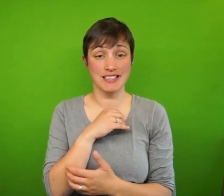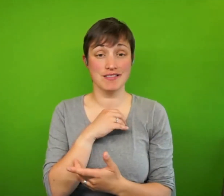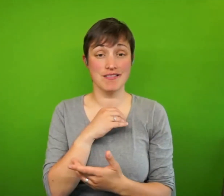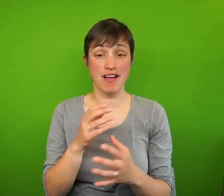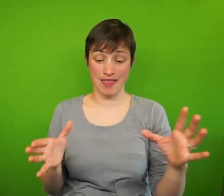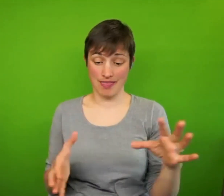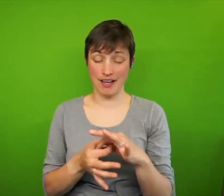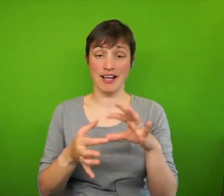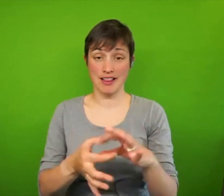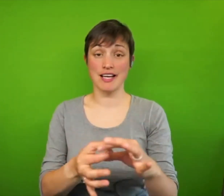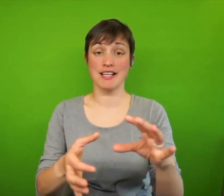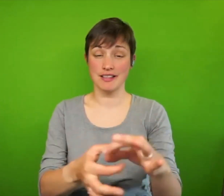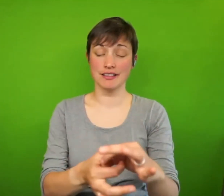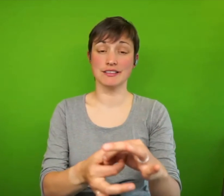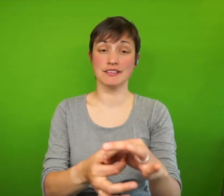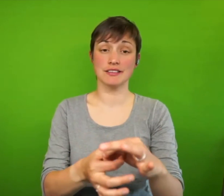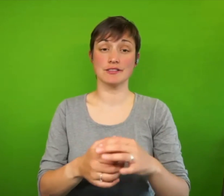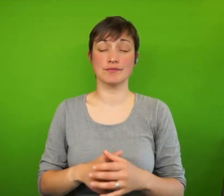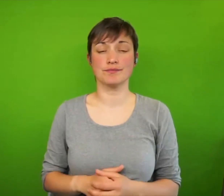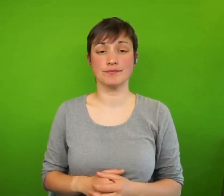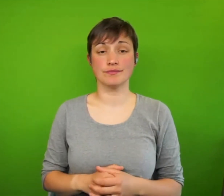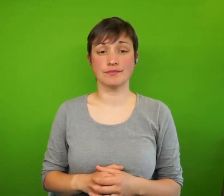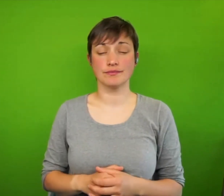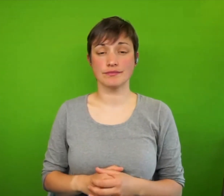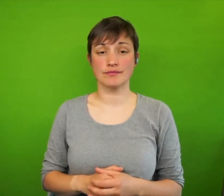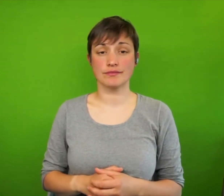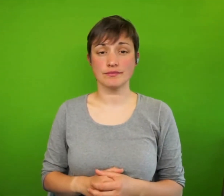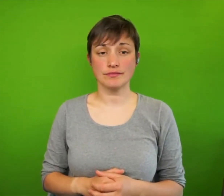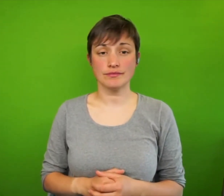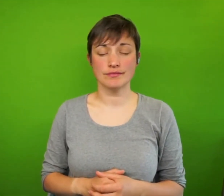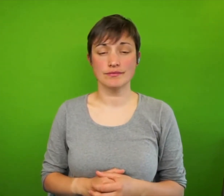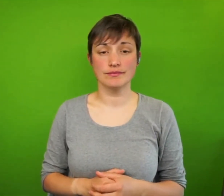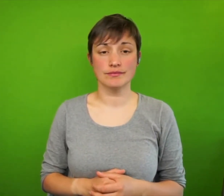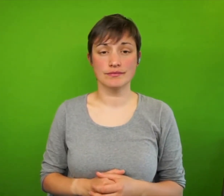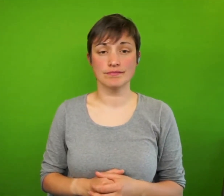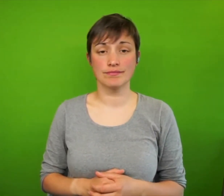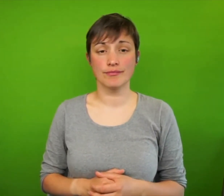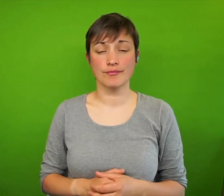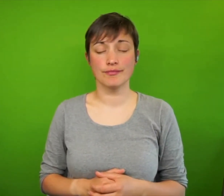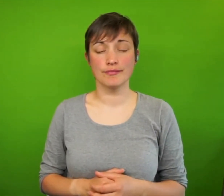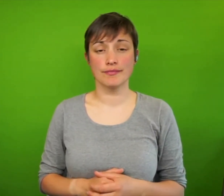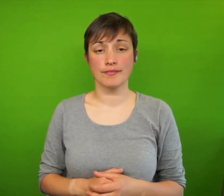well, we have, we have to argue on both.